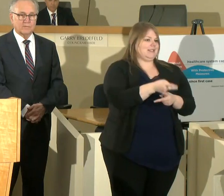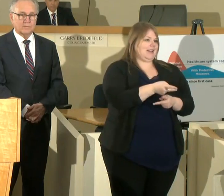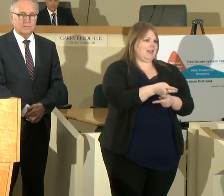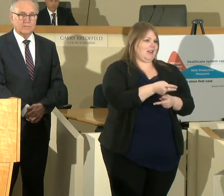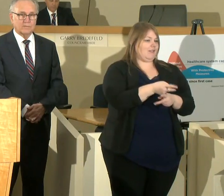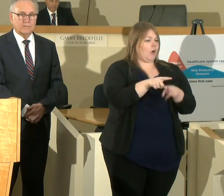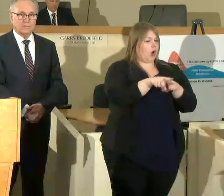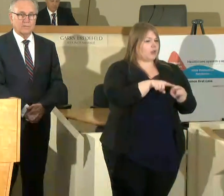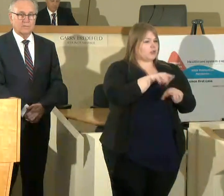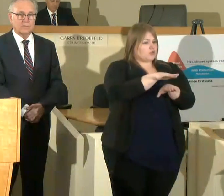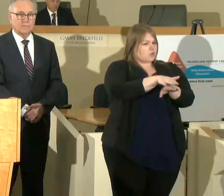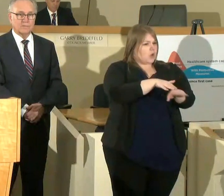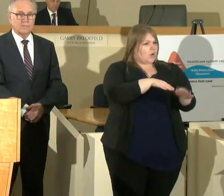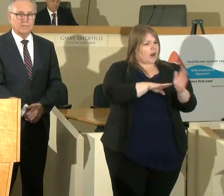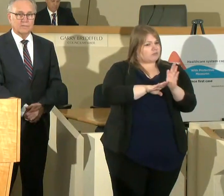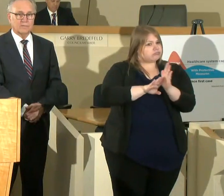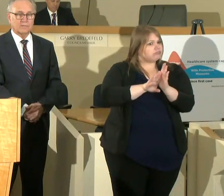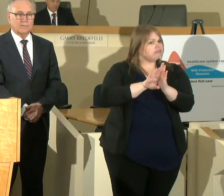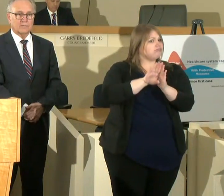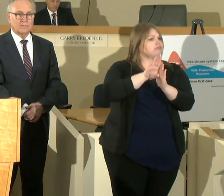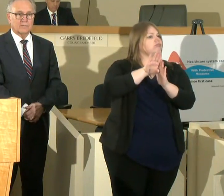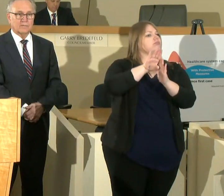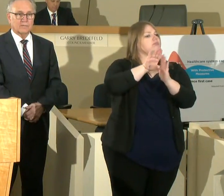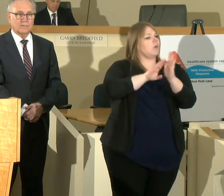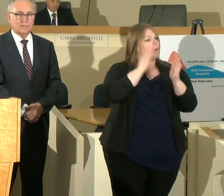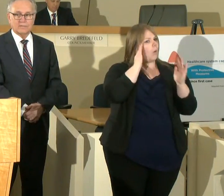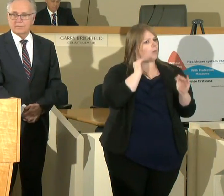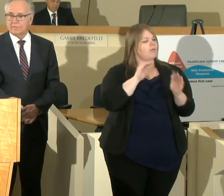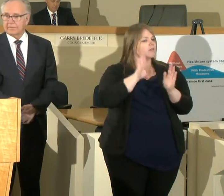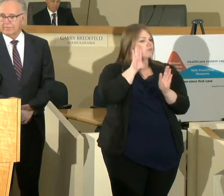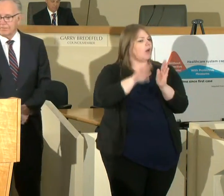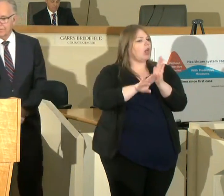growing as shown through other areas around the world